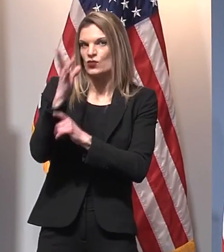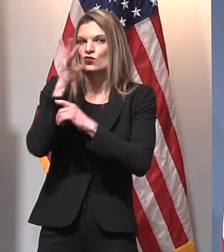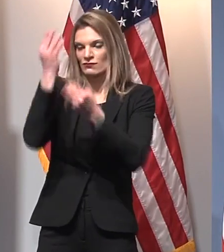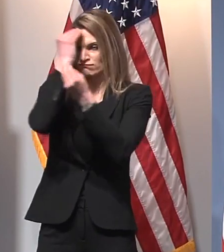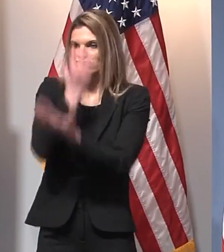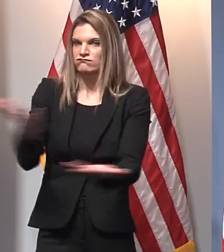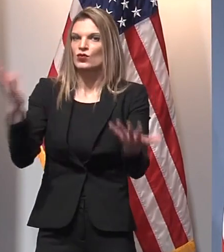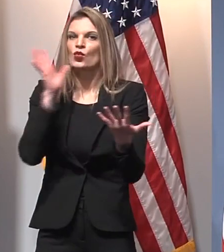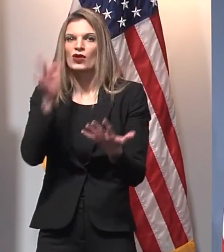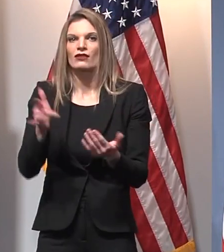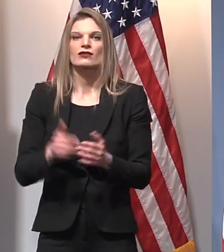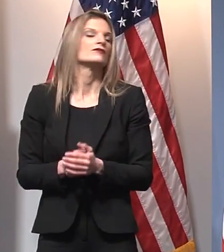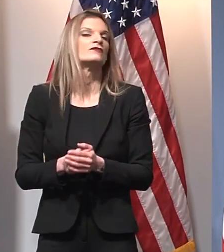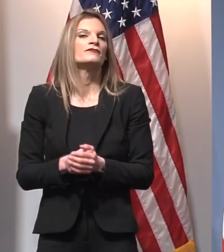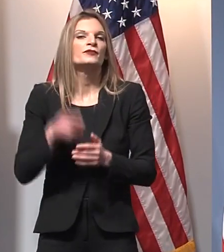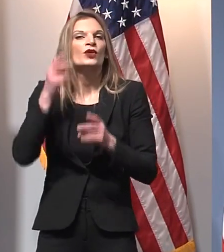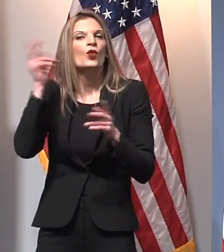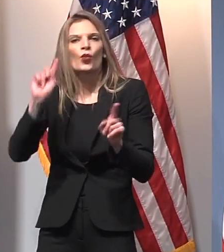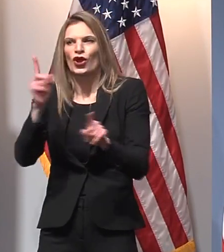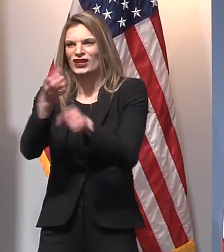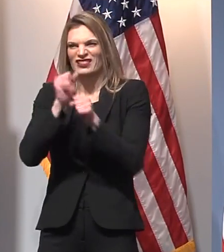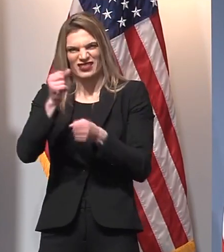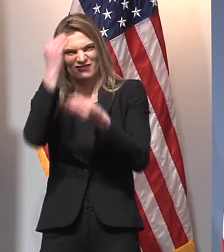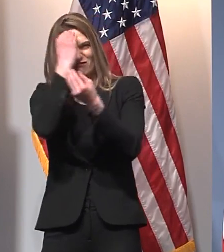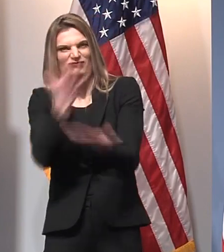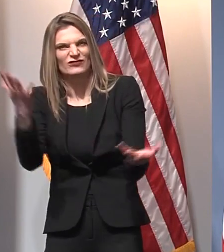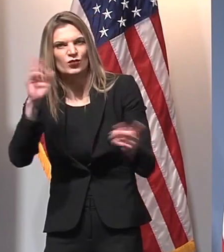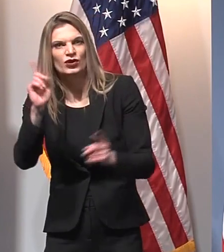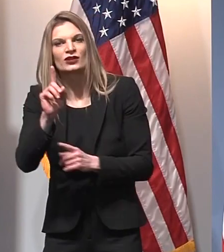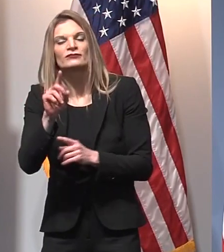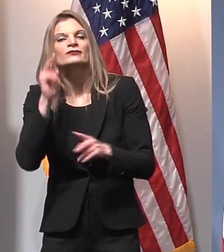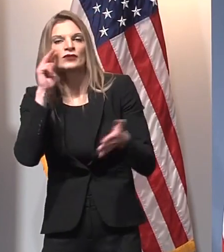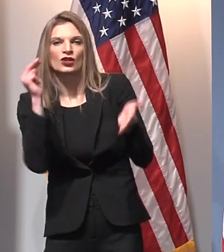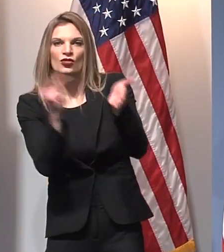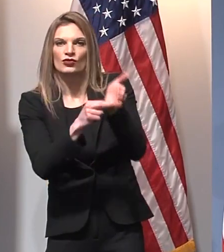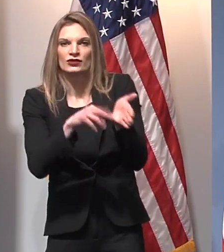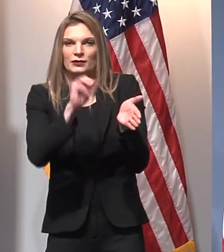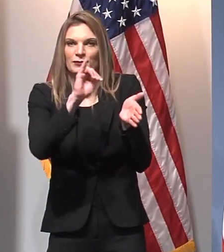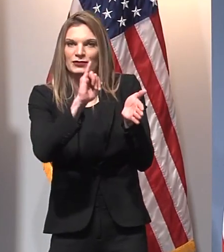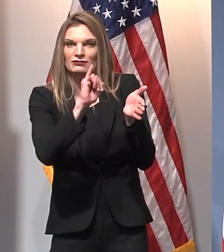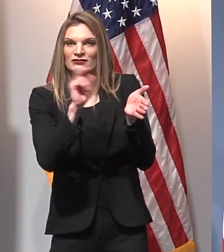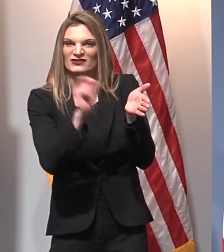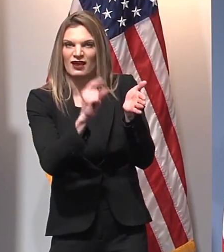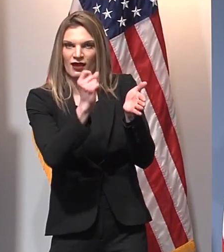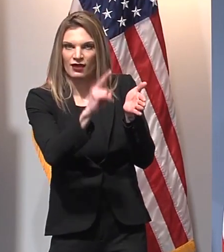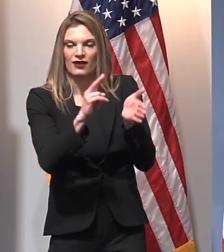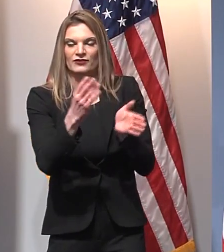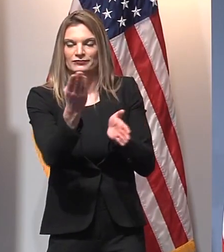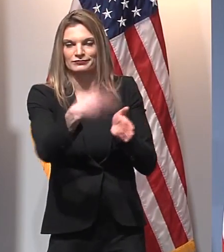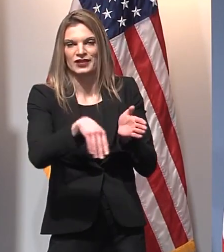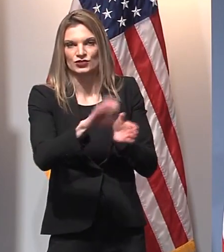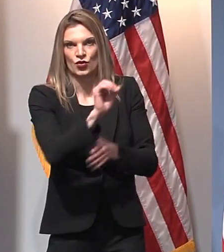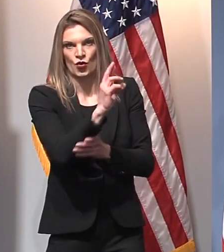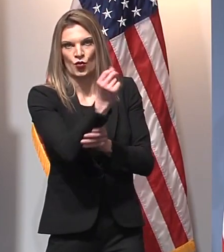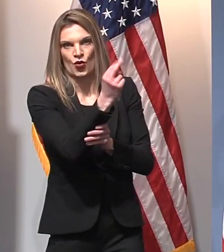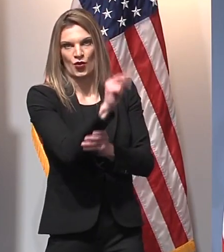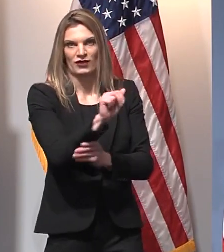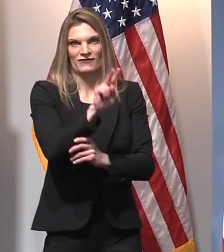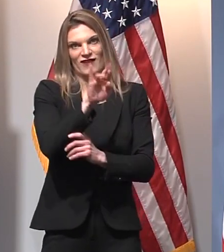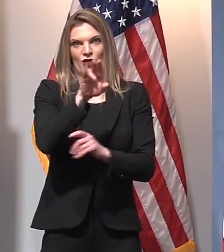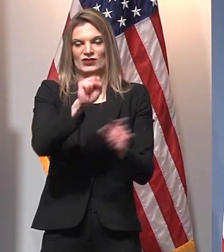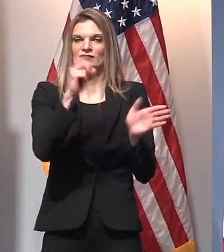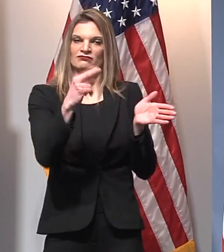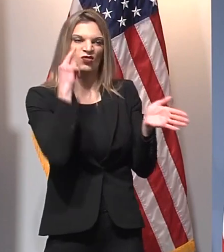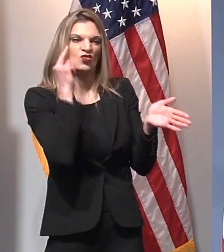This guidance will be available on our website at michigan.gov slash coronavirus. Mask should be worn at all times when not